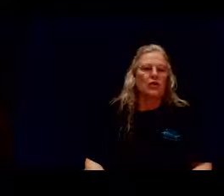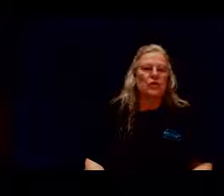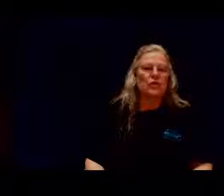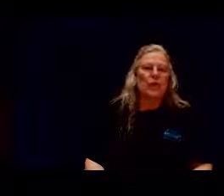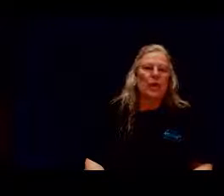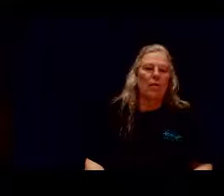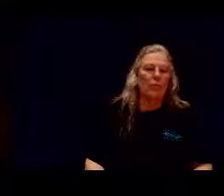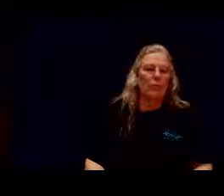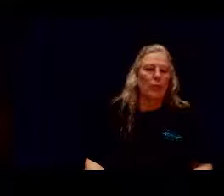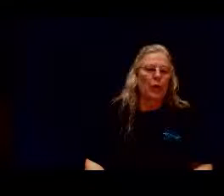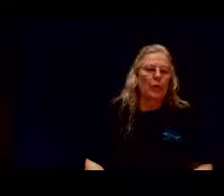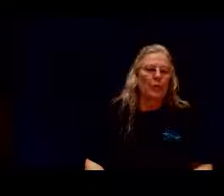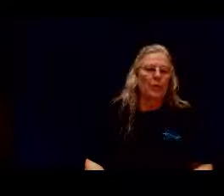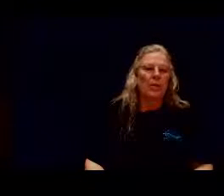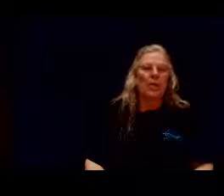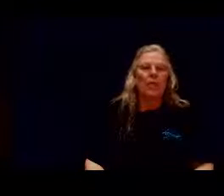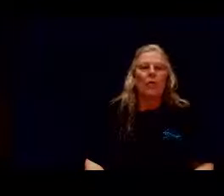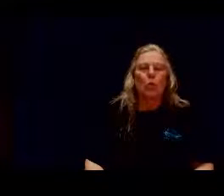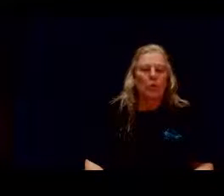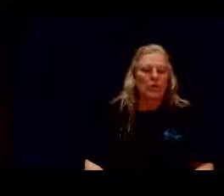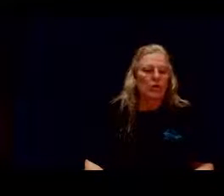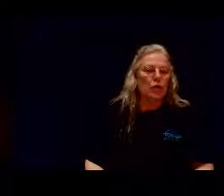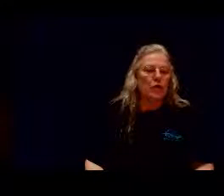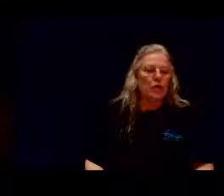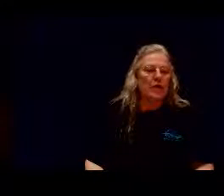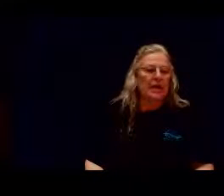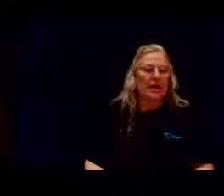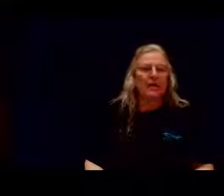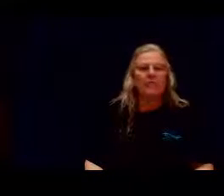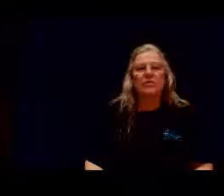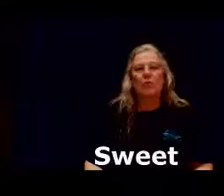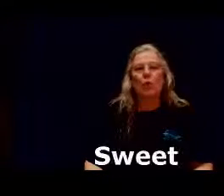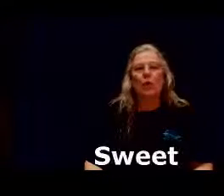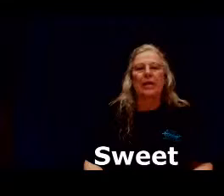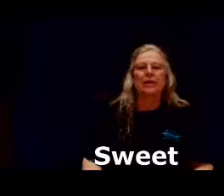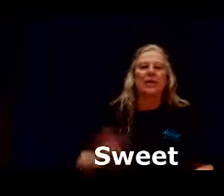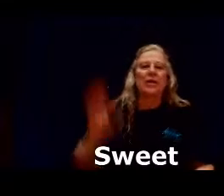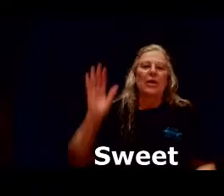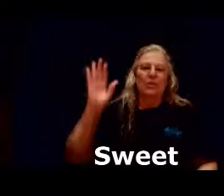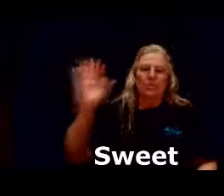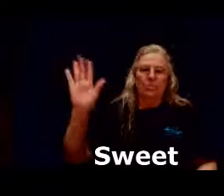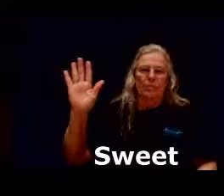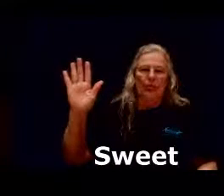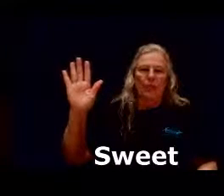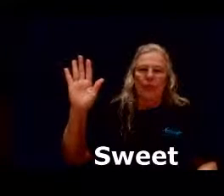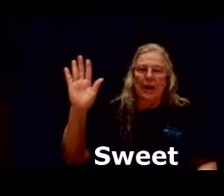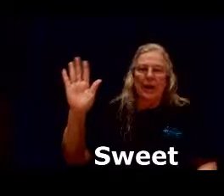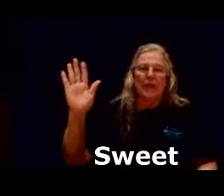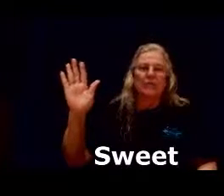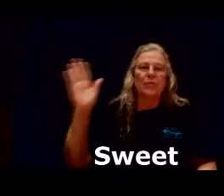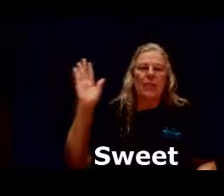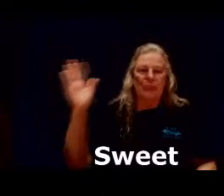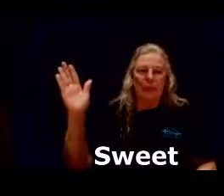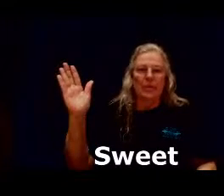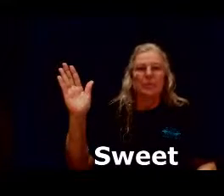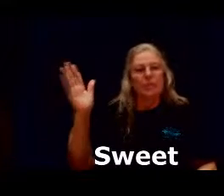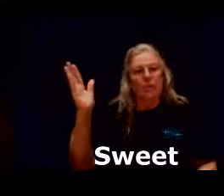sweet hour of prayer the words that you're going to need sweet my right hand is my dominant so